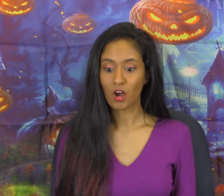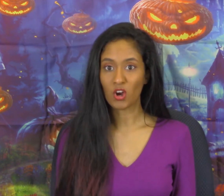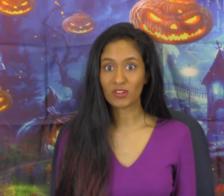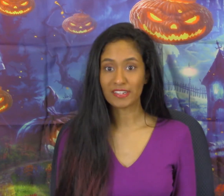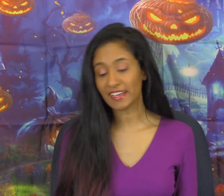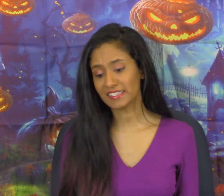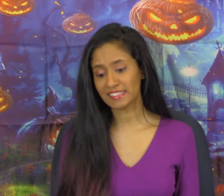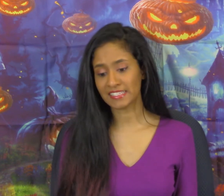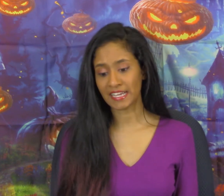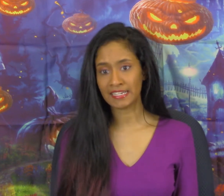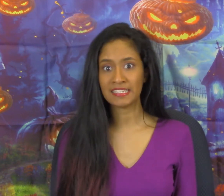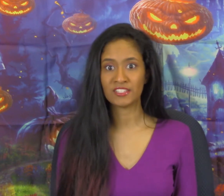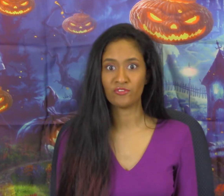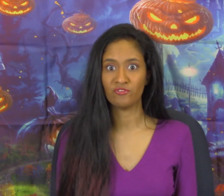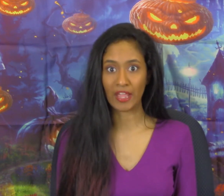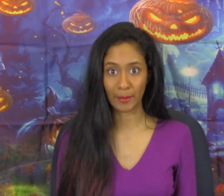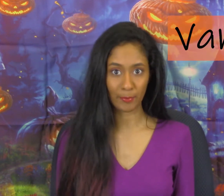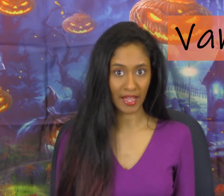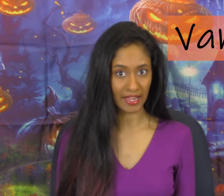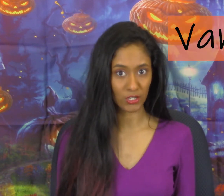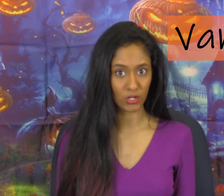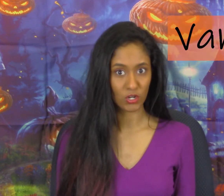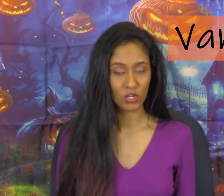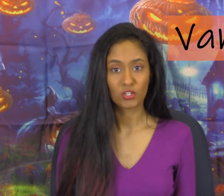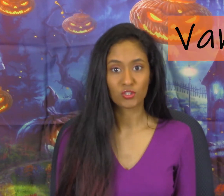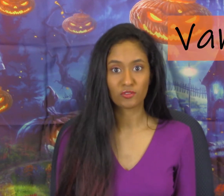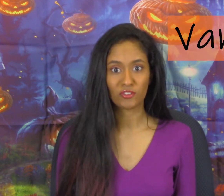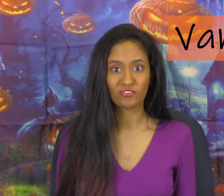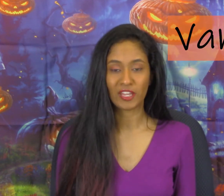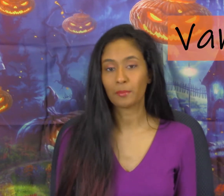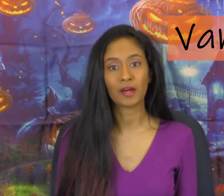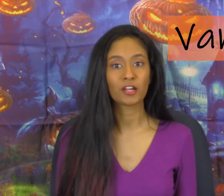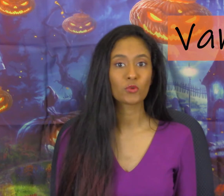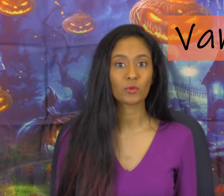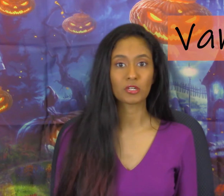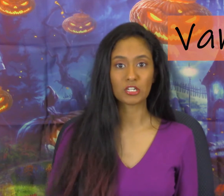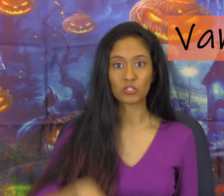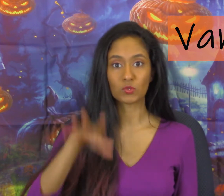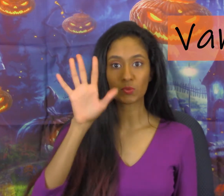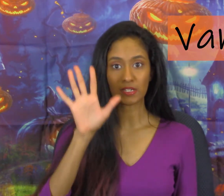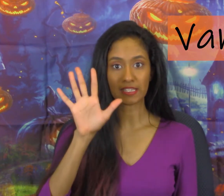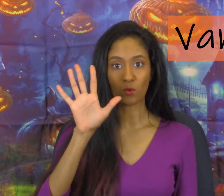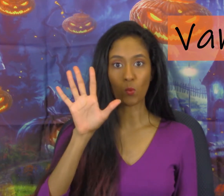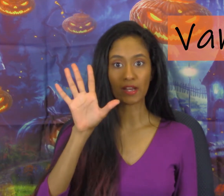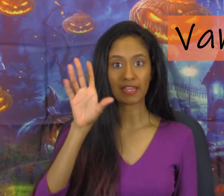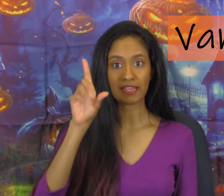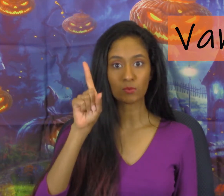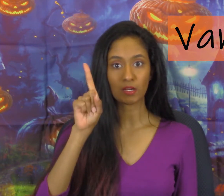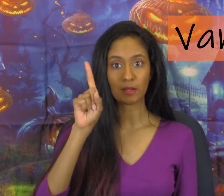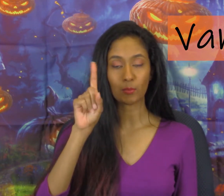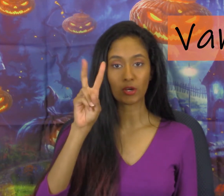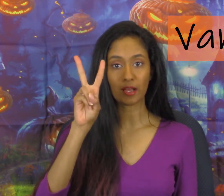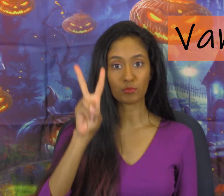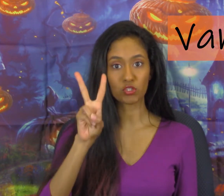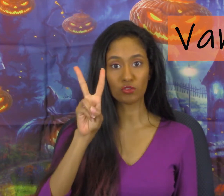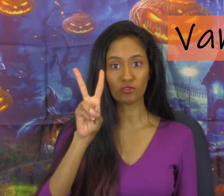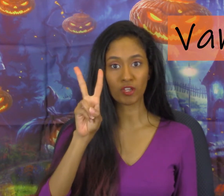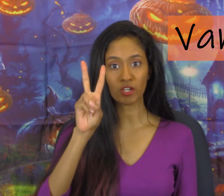our next sign is vampire so for vampire what we're going to do is we're going to take one hand and we're going to bring up two fingers